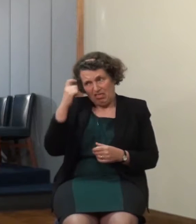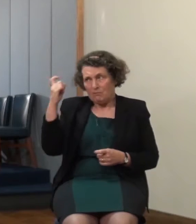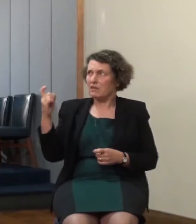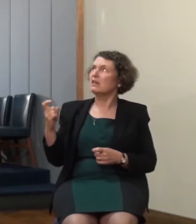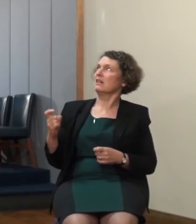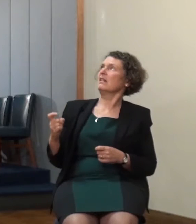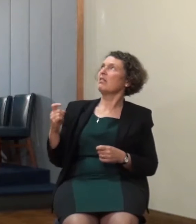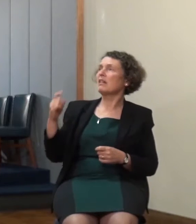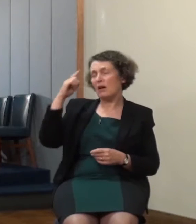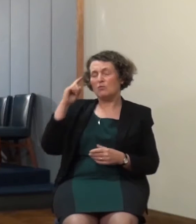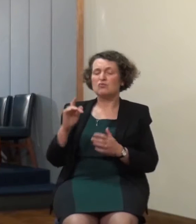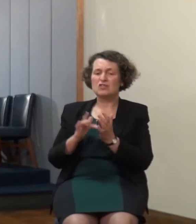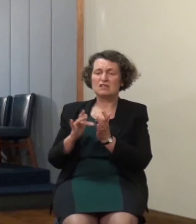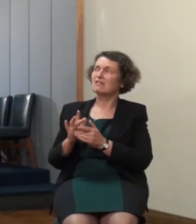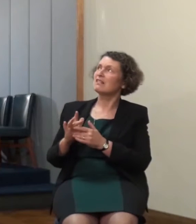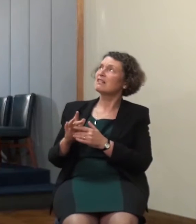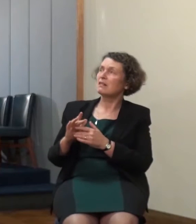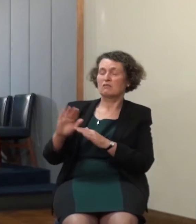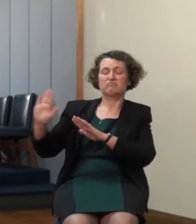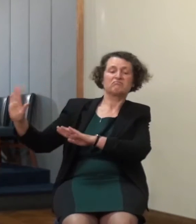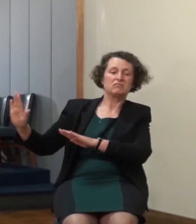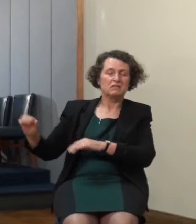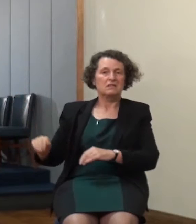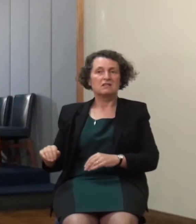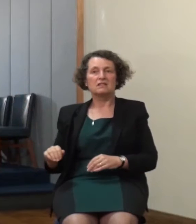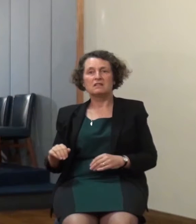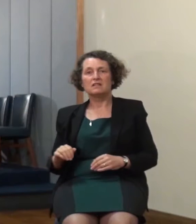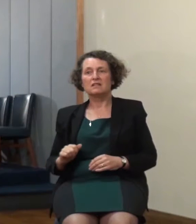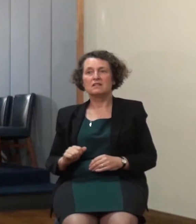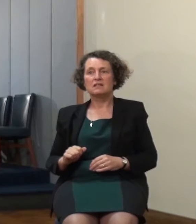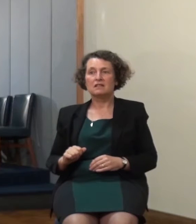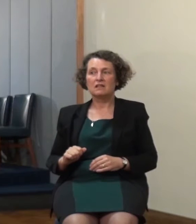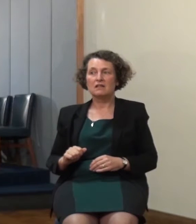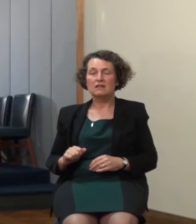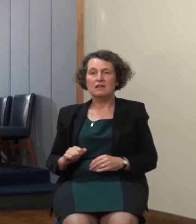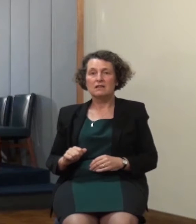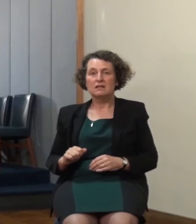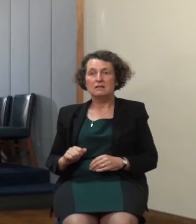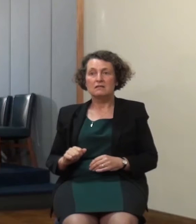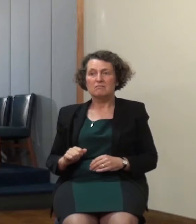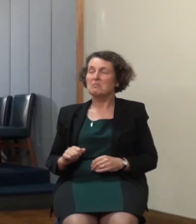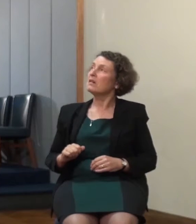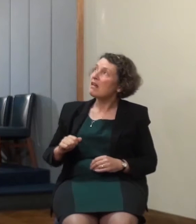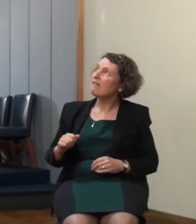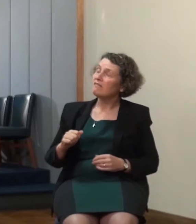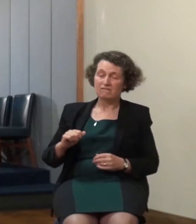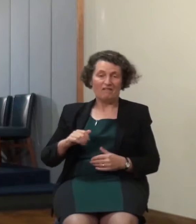it doesn't mean a great deal to you it isn't your great consolation if you're disadvantaged and